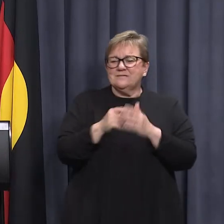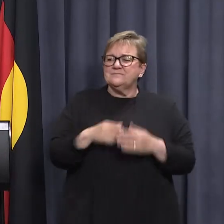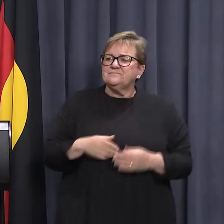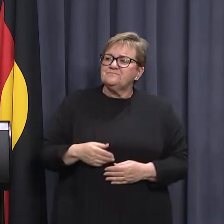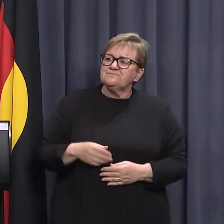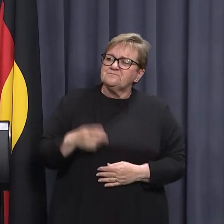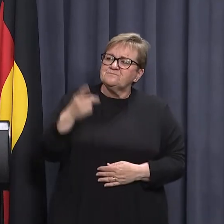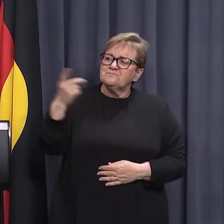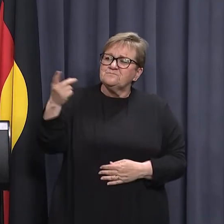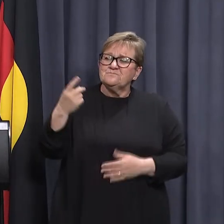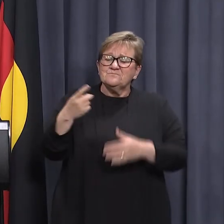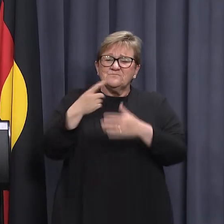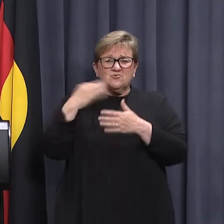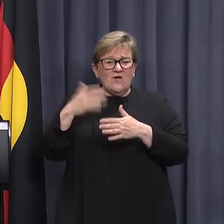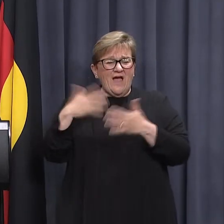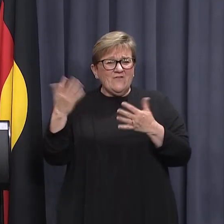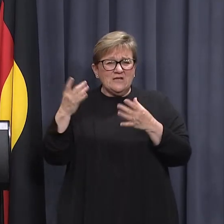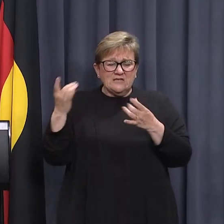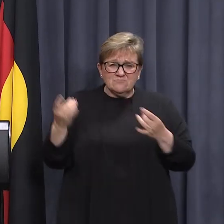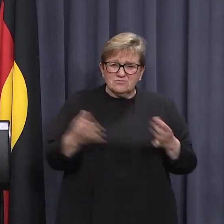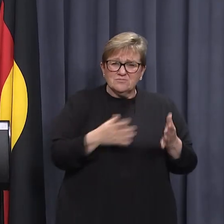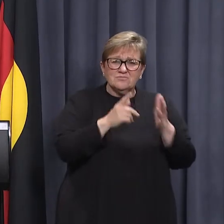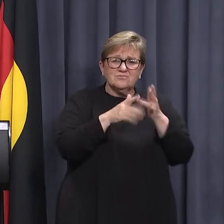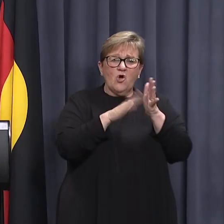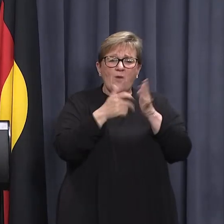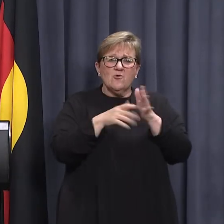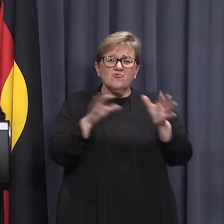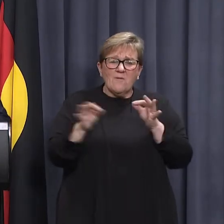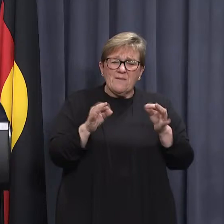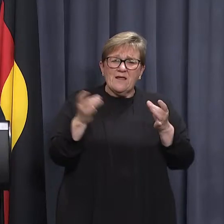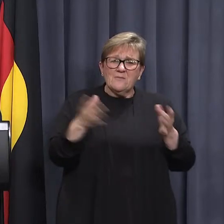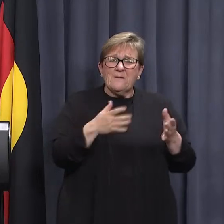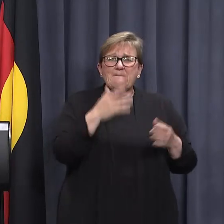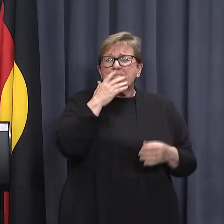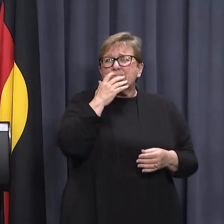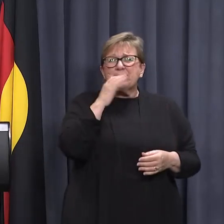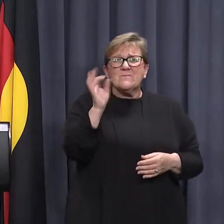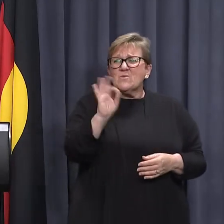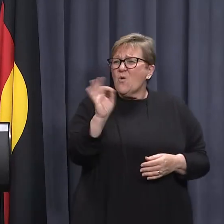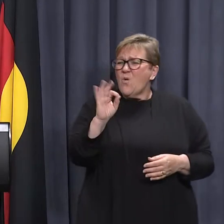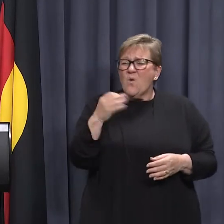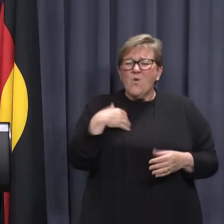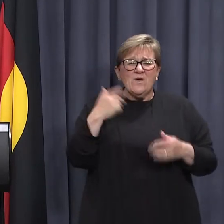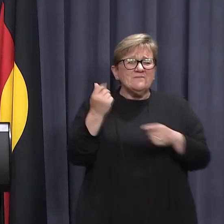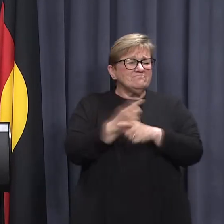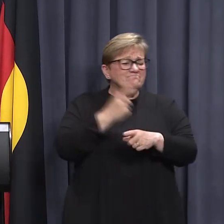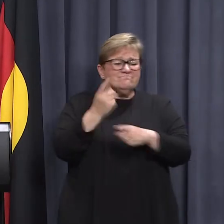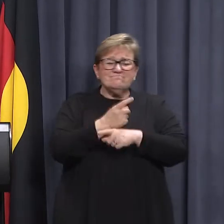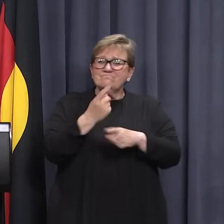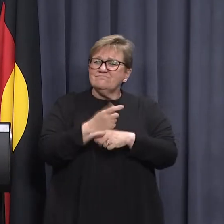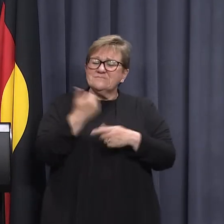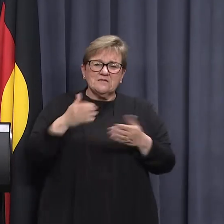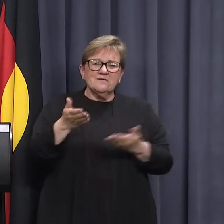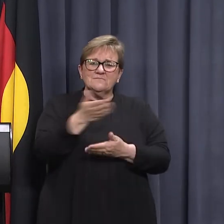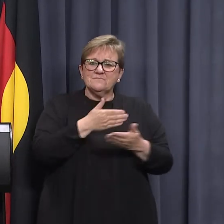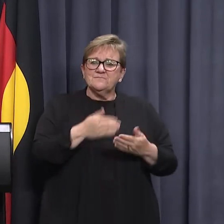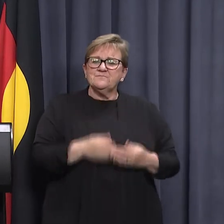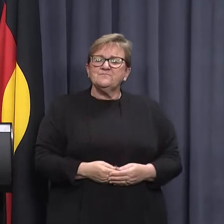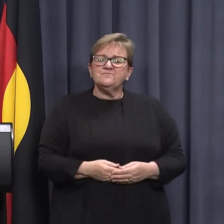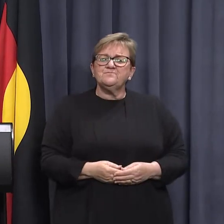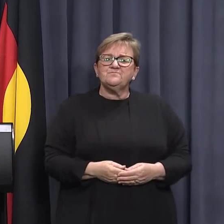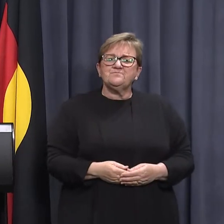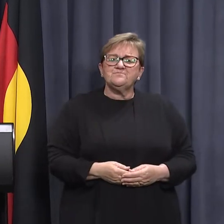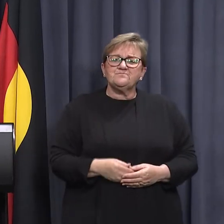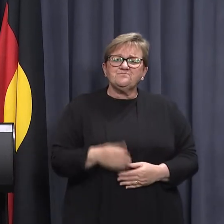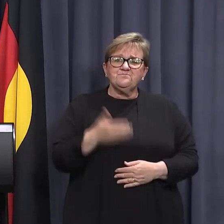Omicron modelling that you've seen as of yet? No, we've continued to discuss these matters inside government. Is the peak of